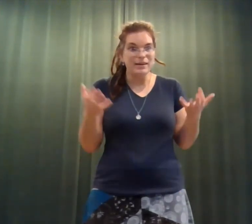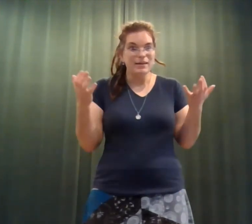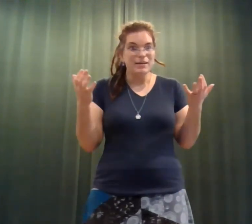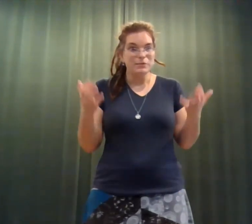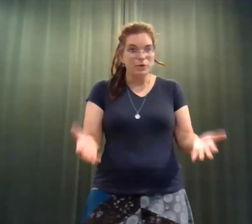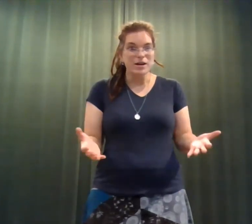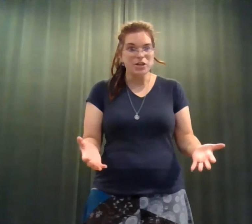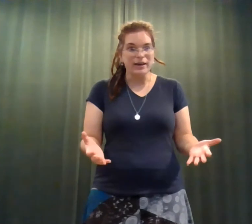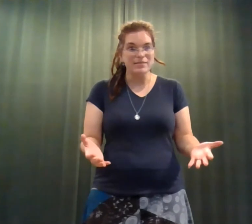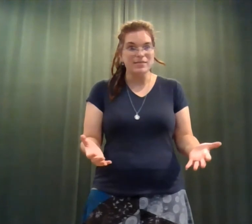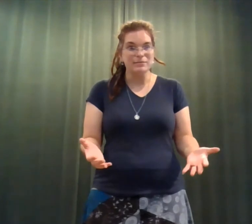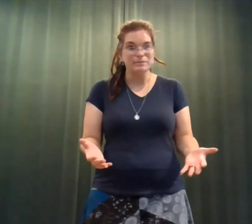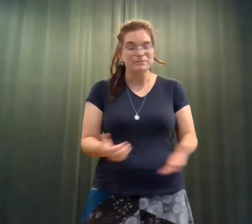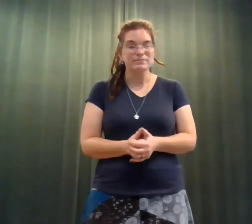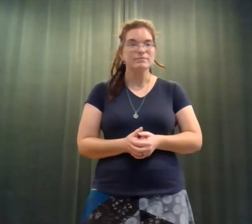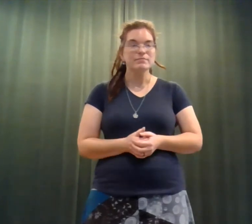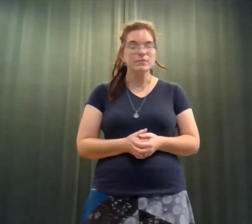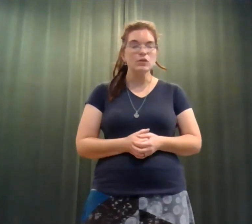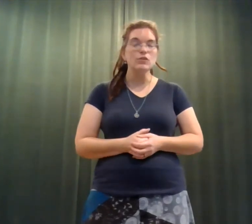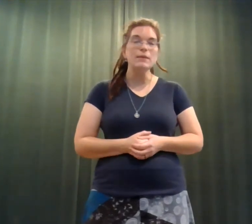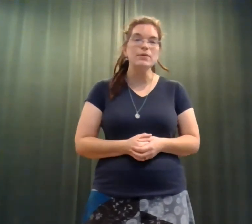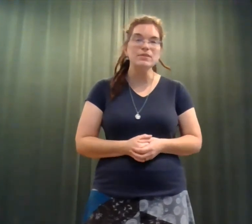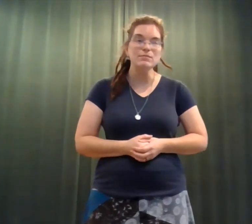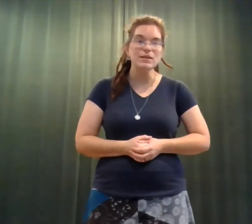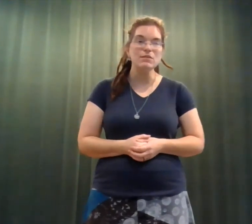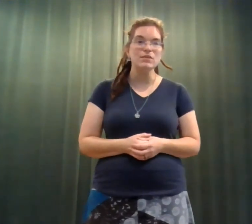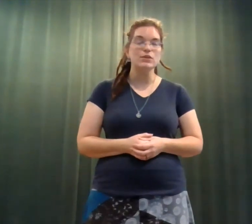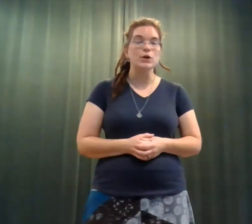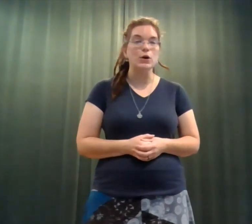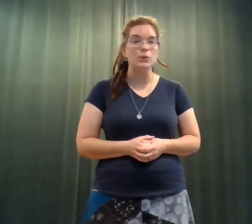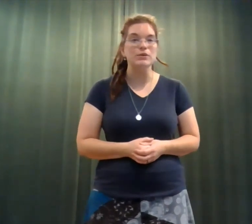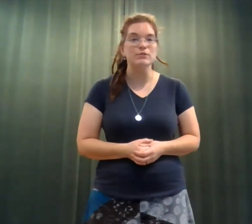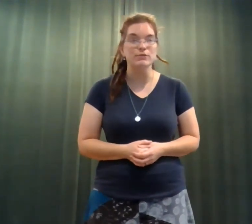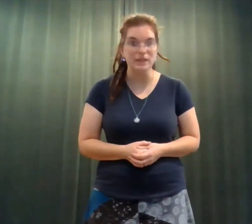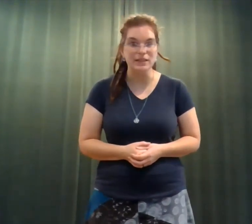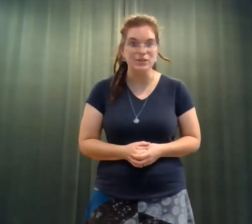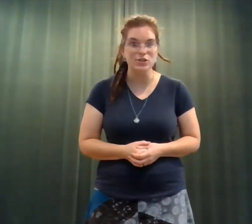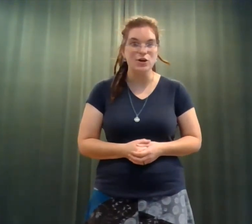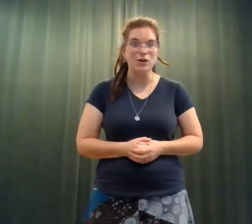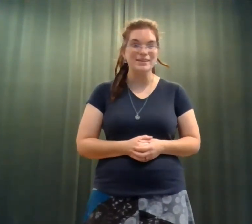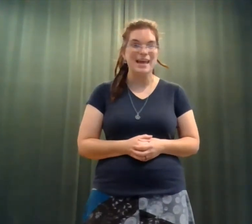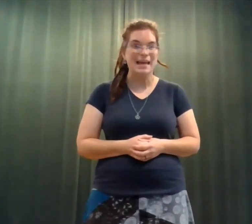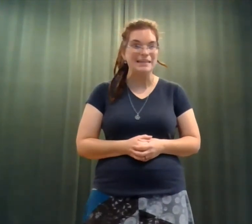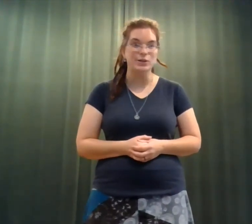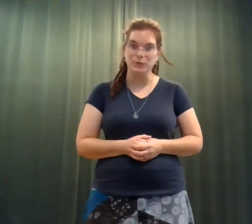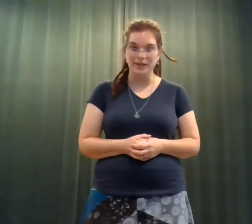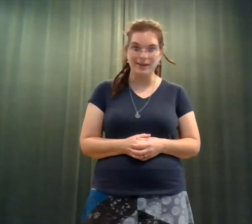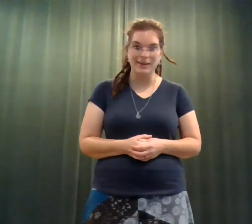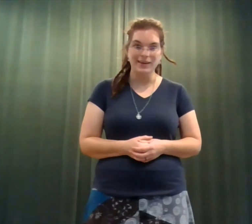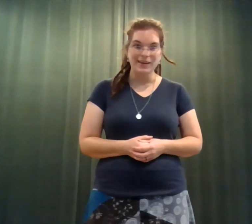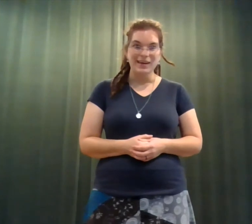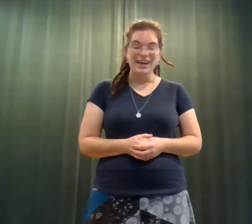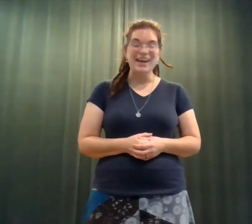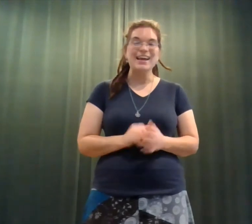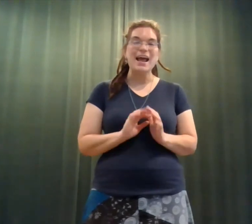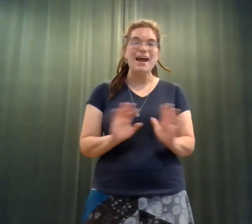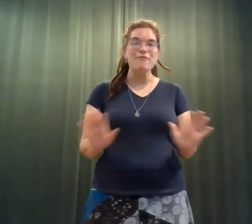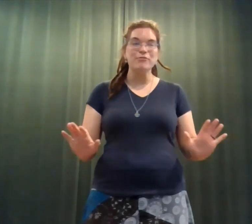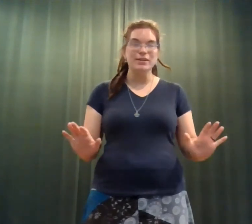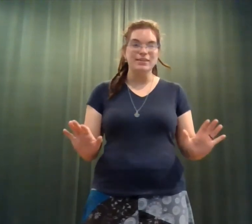projects. So, they built themselves their own village called Caney Creek. It had everything